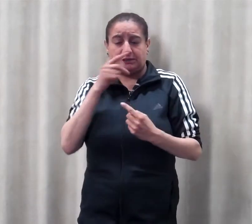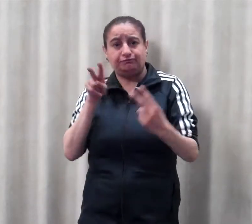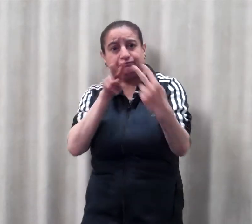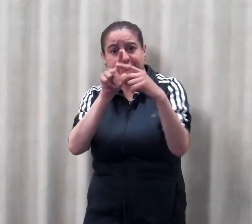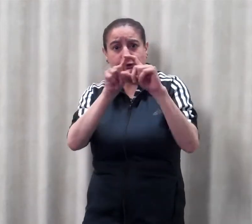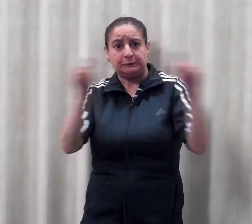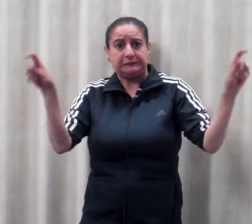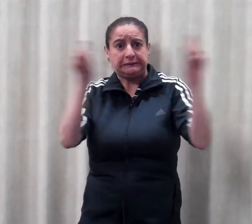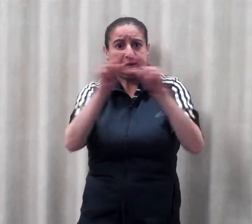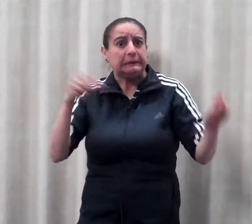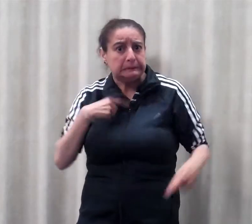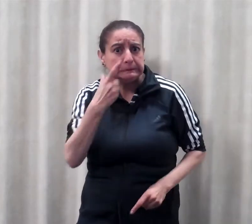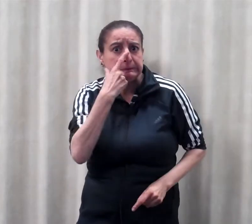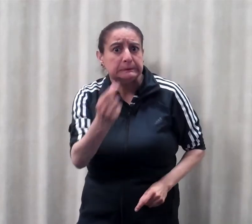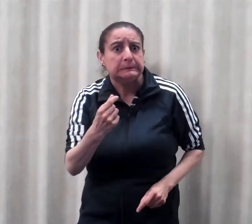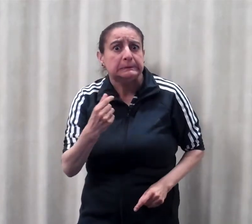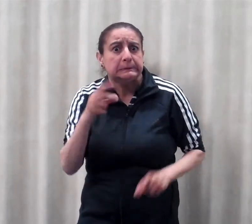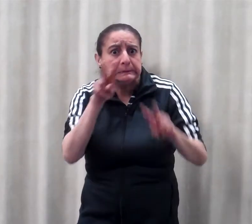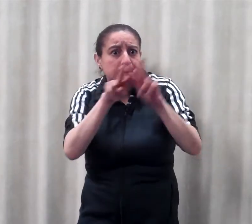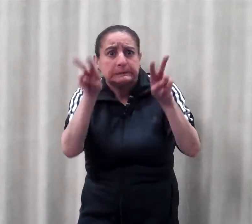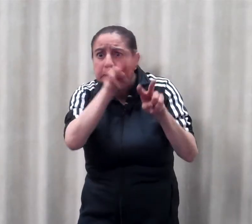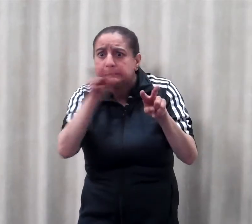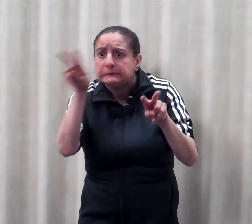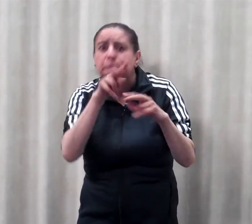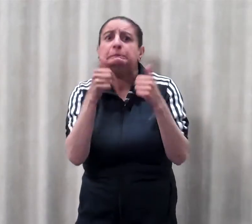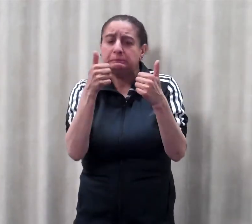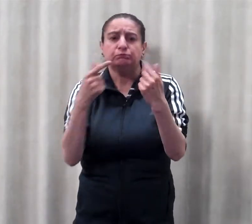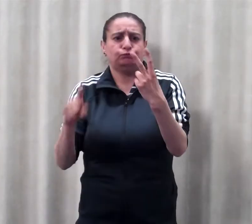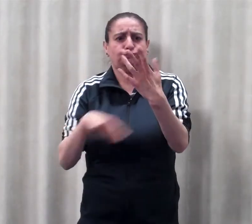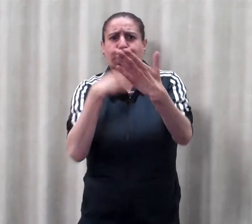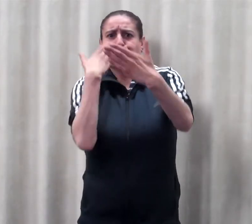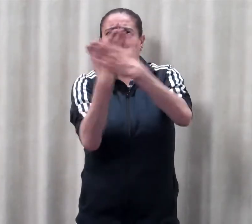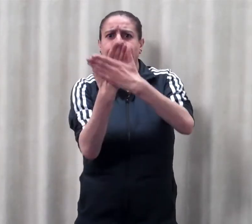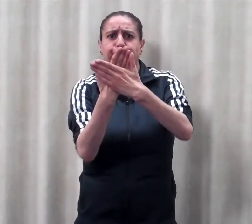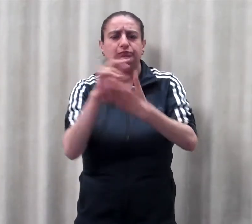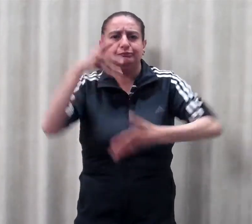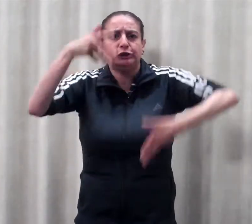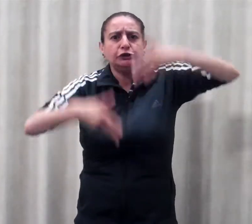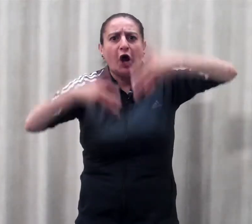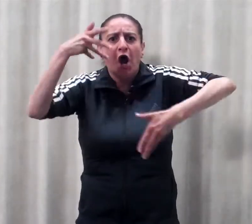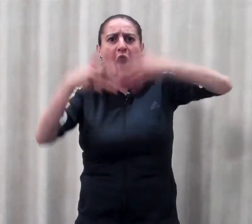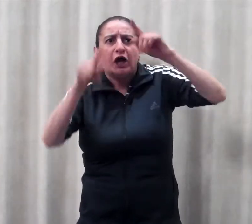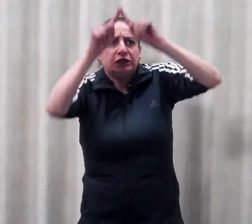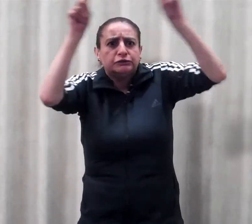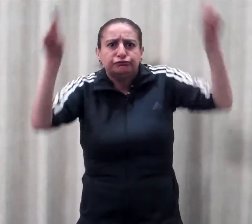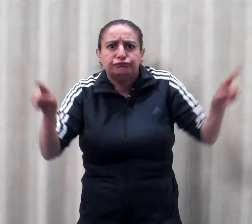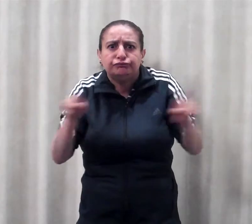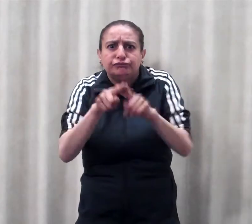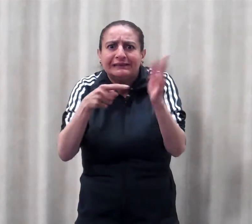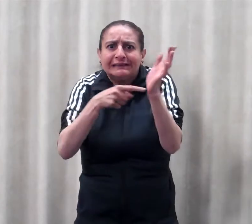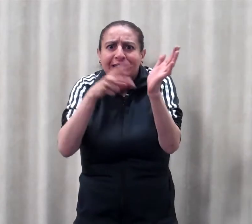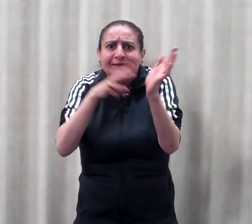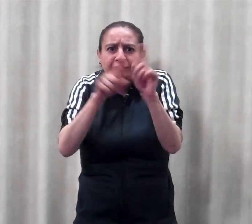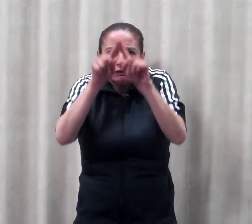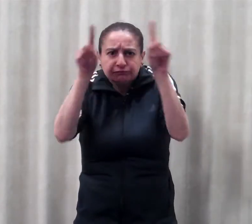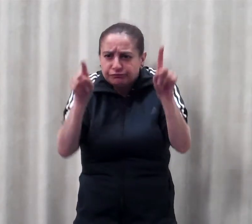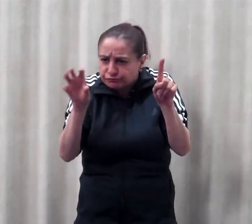problems where The but not so much. When you get sick- There are some people